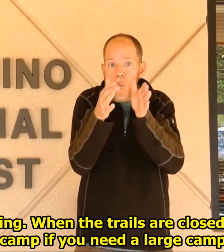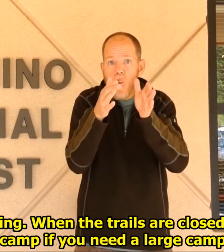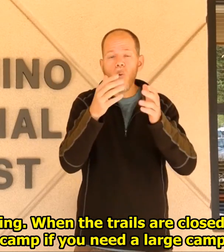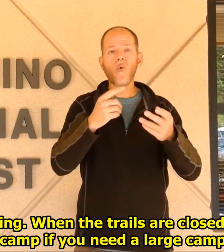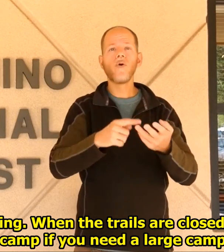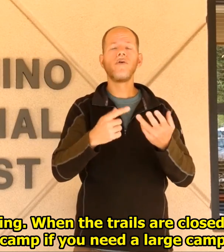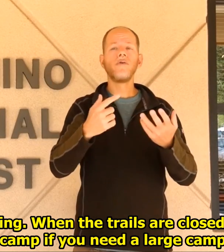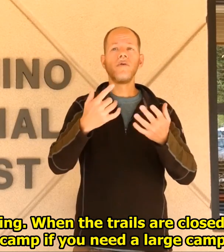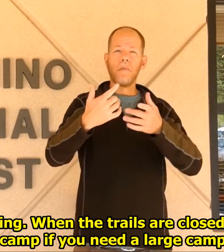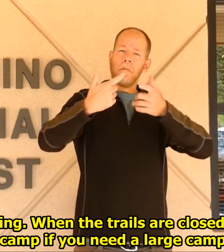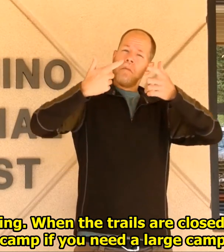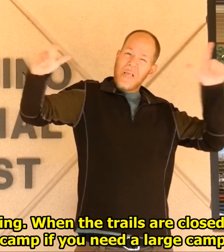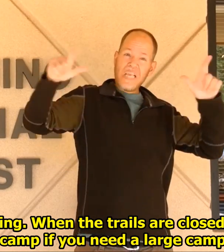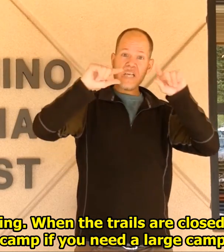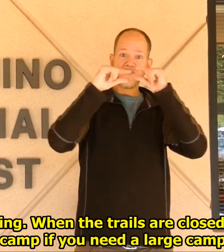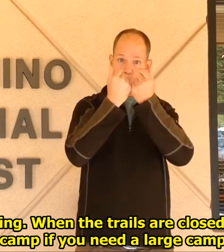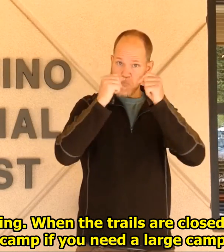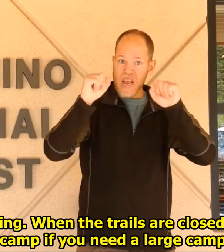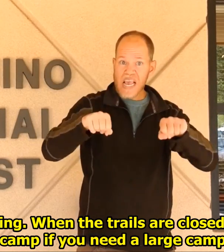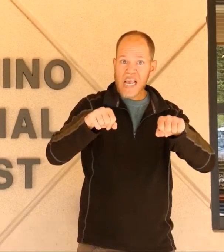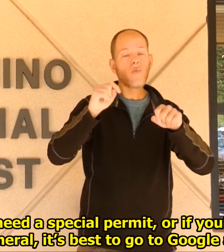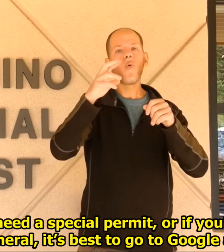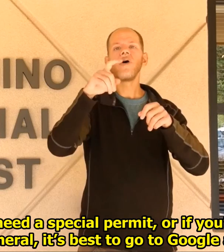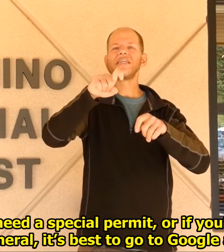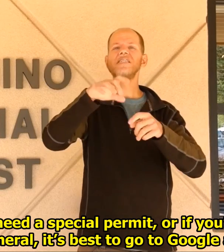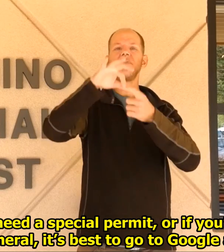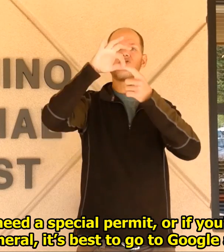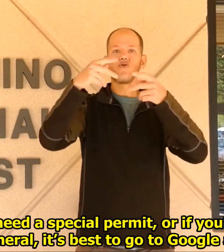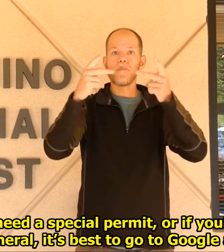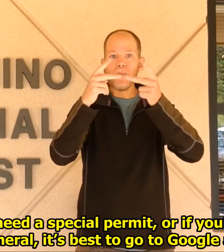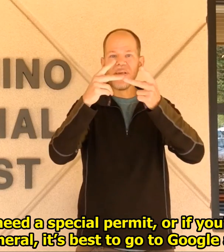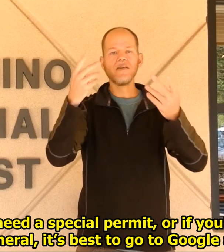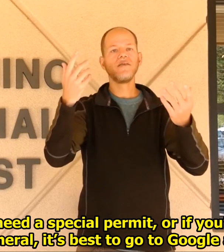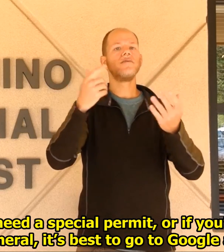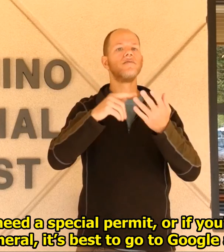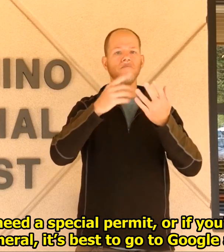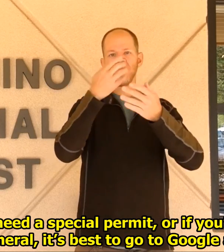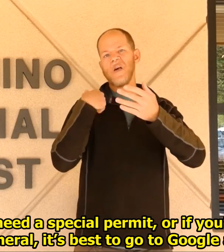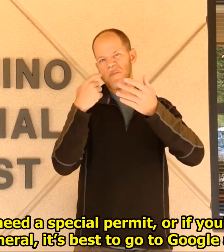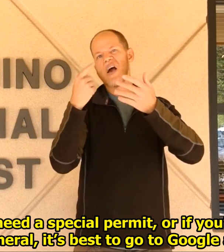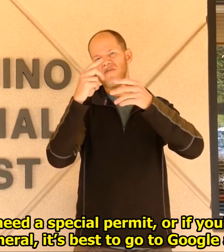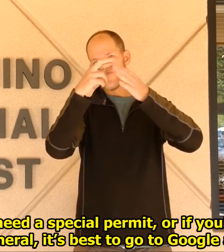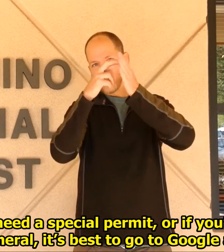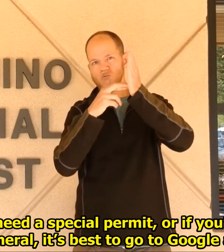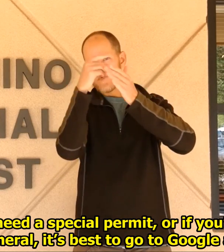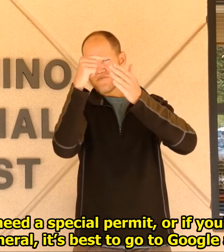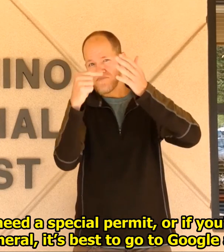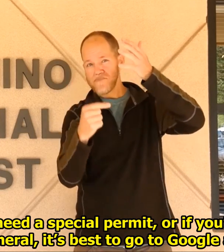where to camp if you need a large campsite or a small campsite, if you need a special permit,